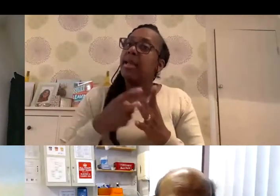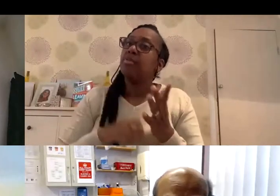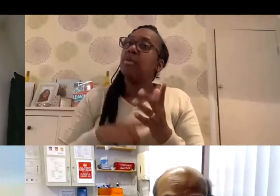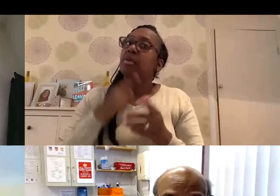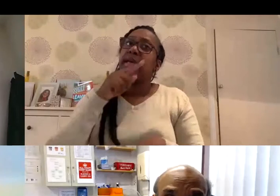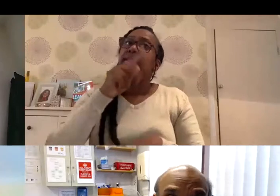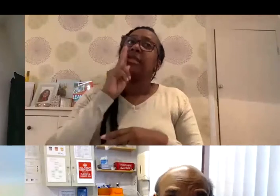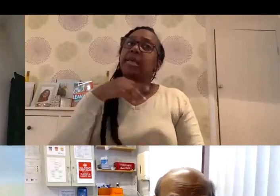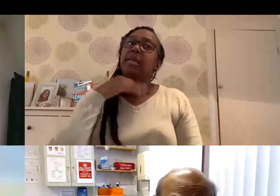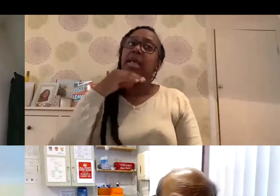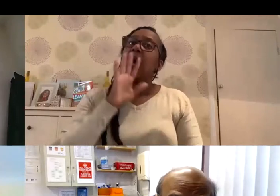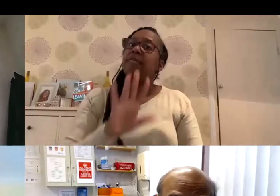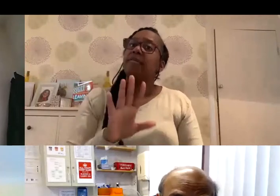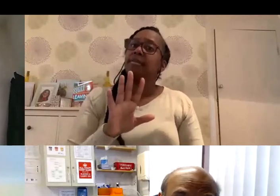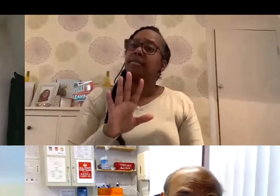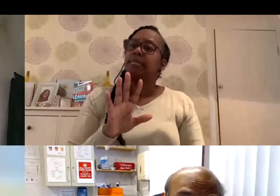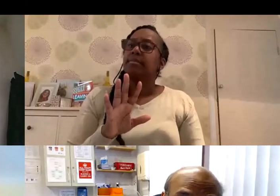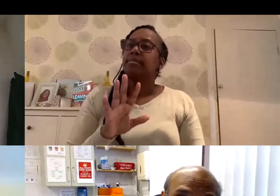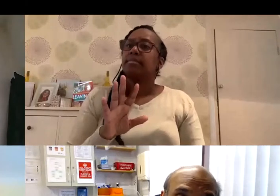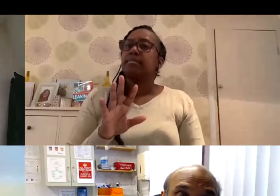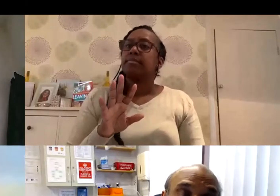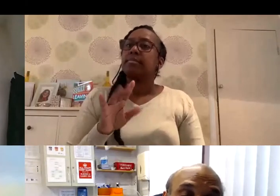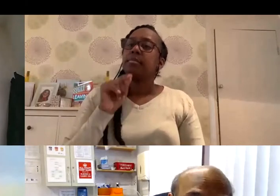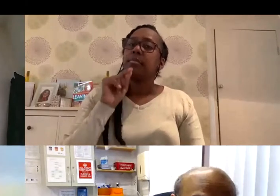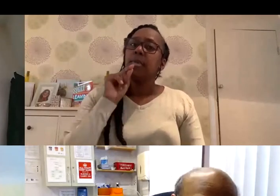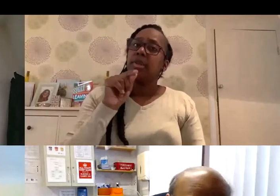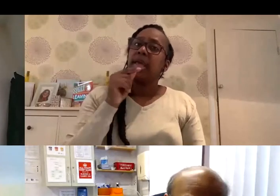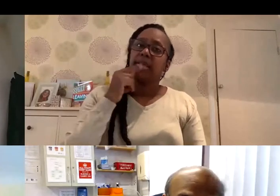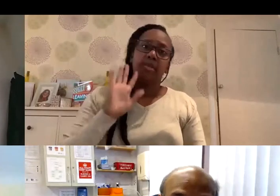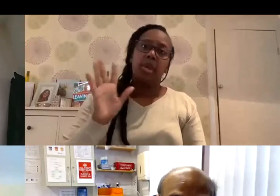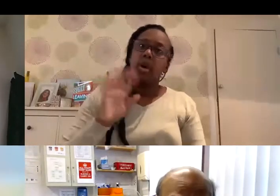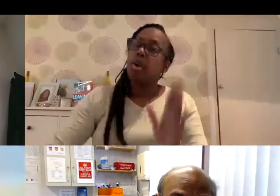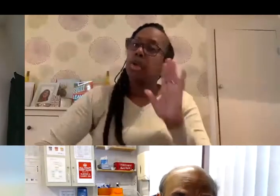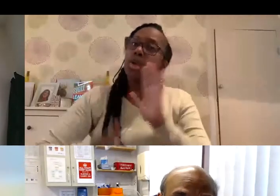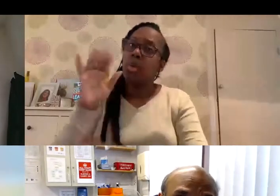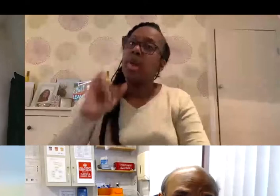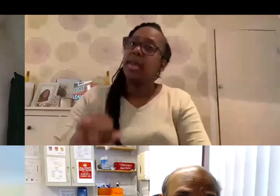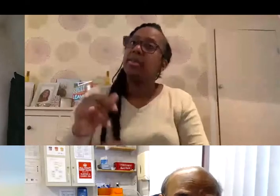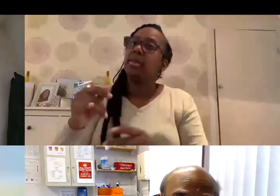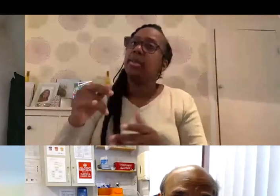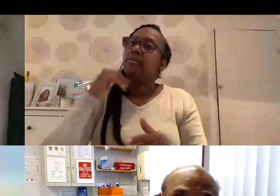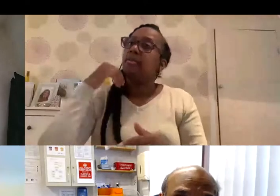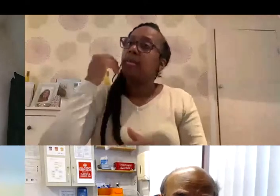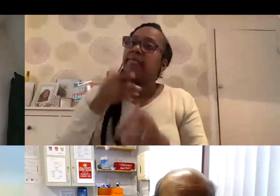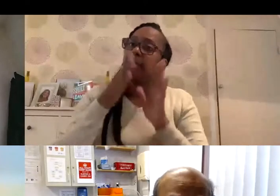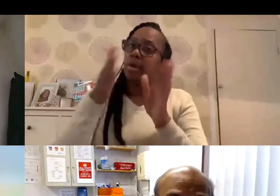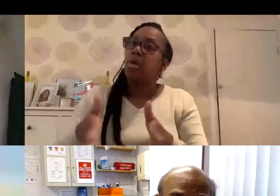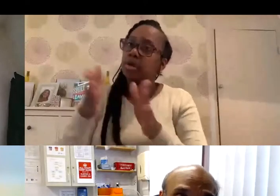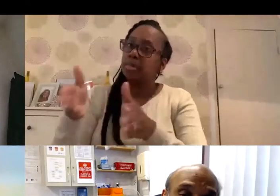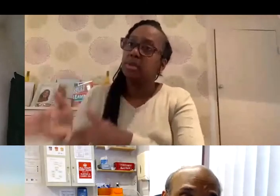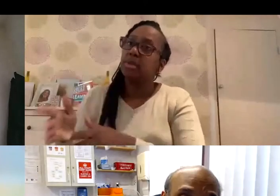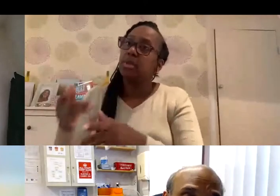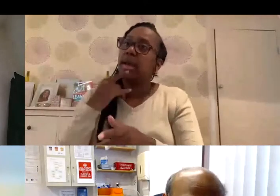seen enough. So they were willing, they were the guys, were the brave guys who went into these trials, hospitals, clinicians from every single hospital and